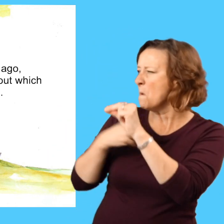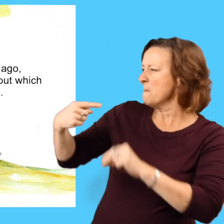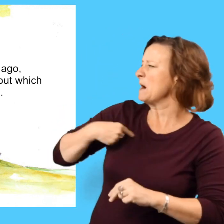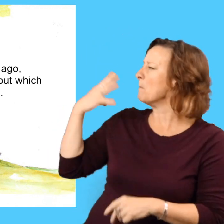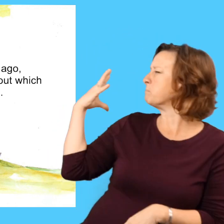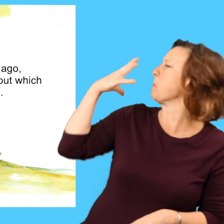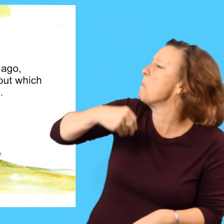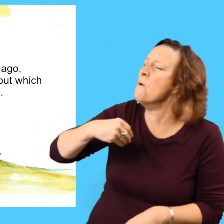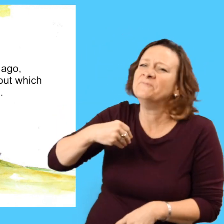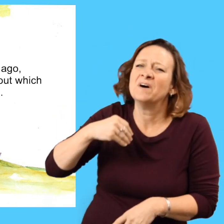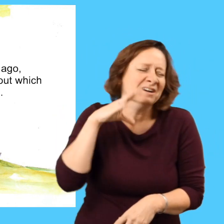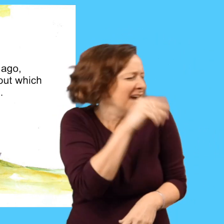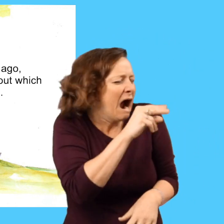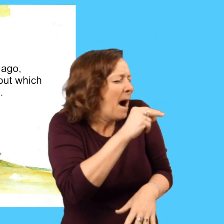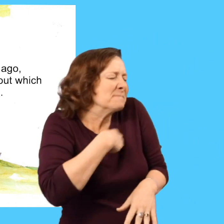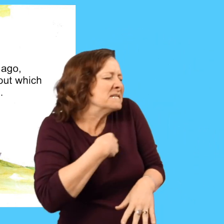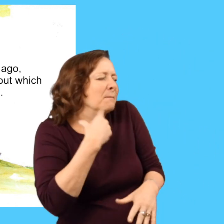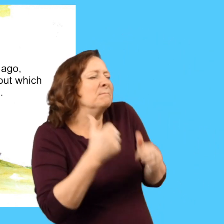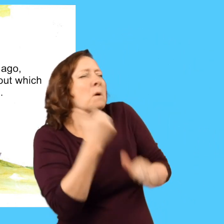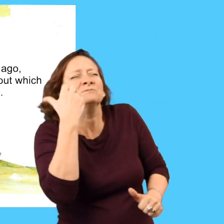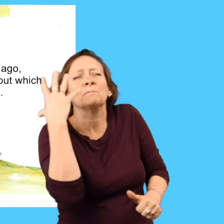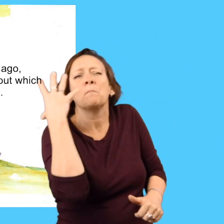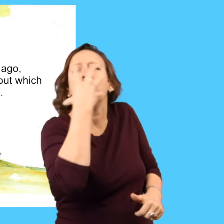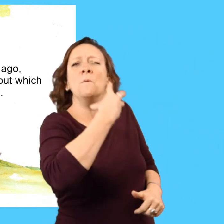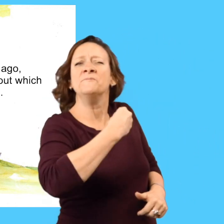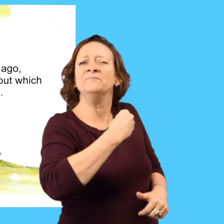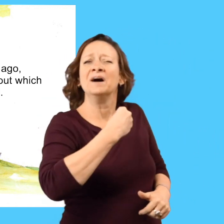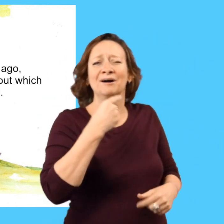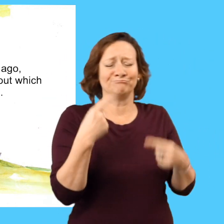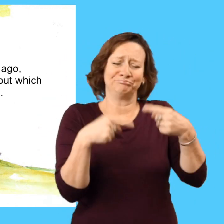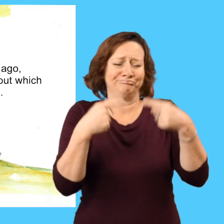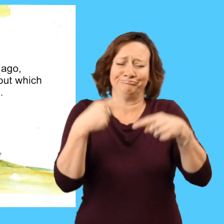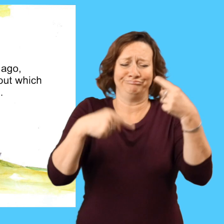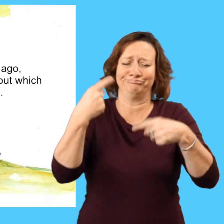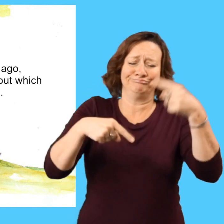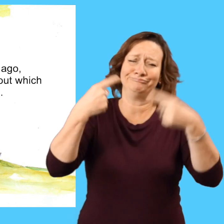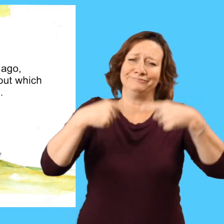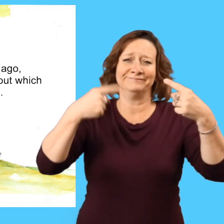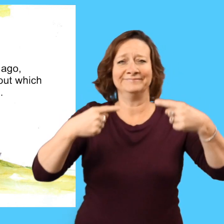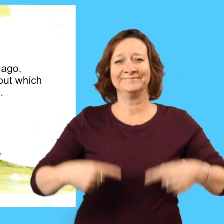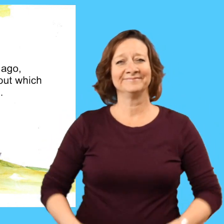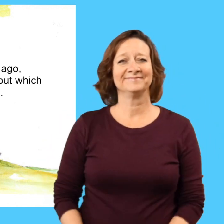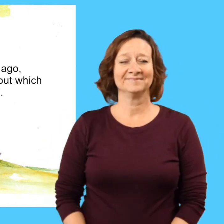No, I am. No, I am the most beautiful. They quarreled and quarreled.